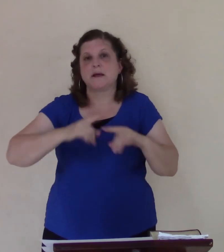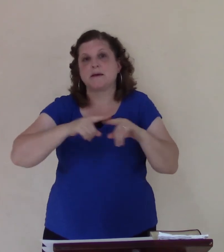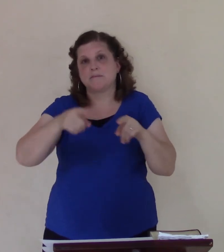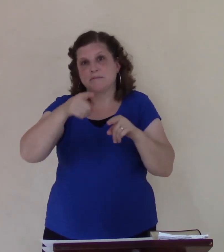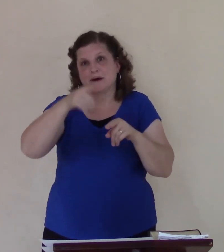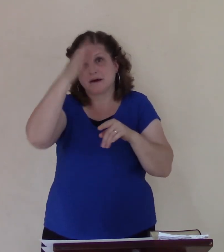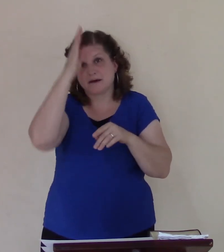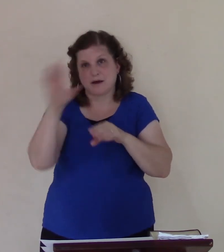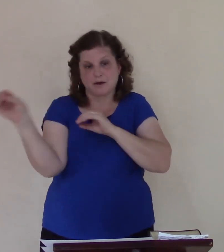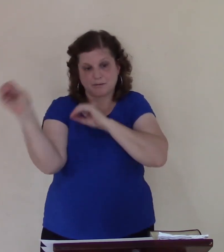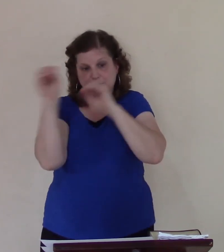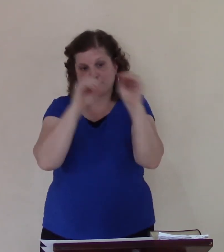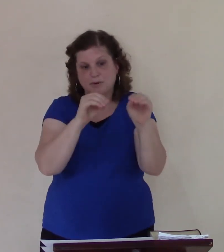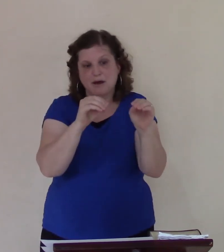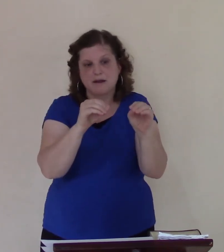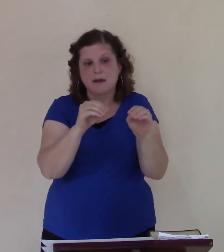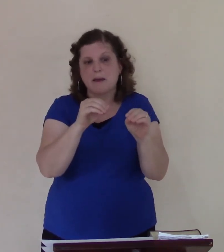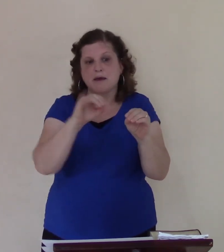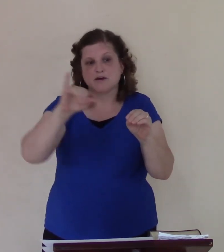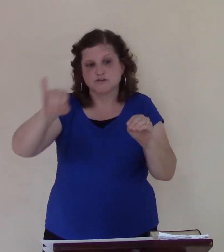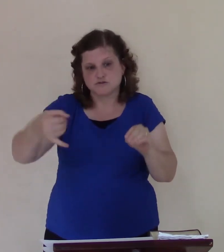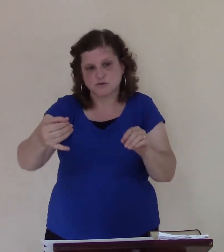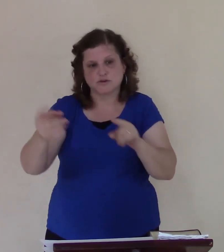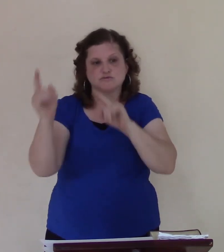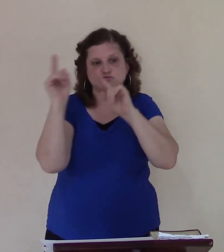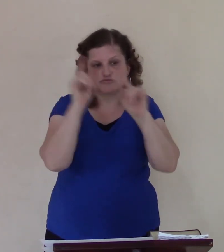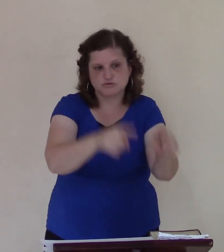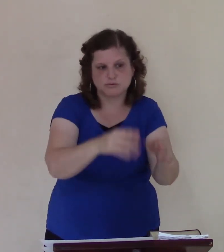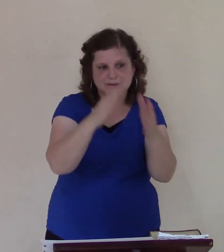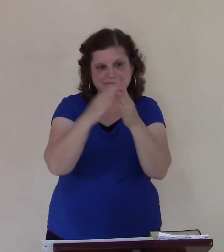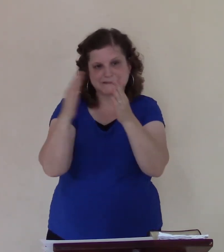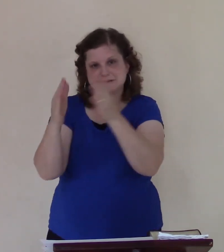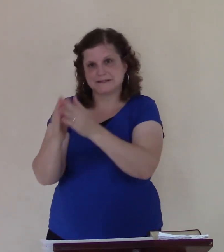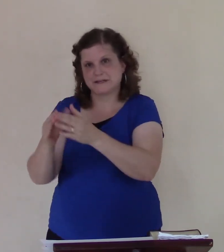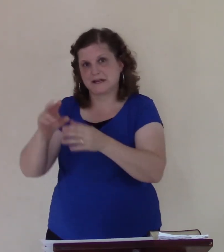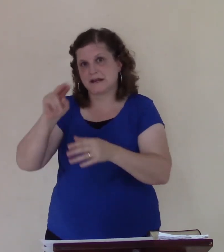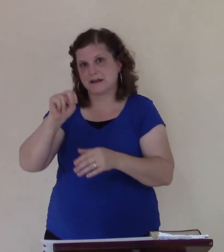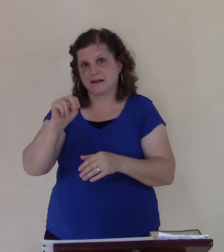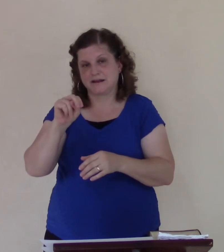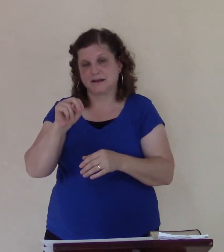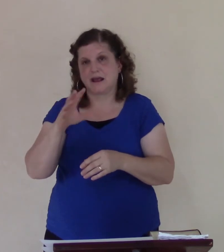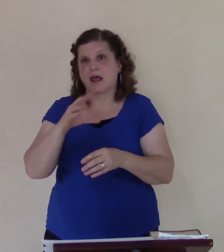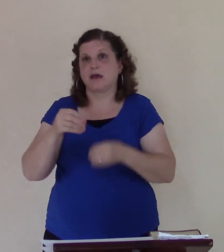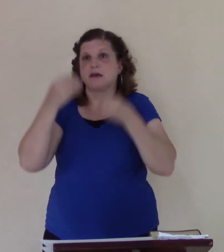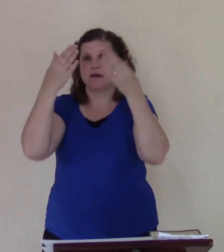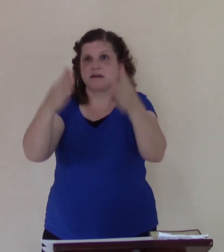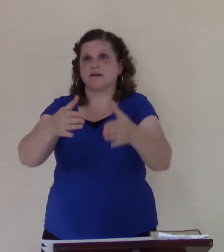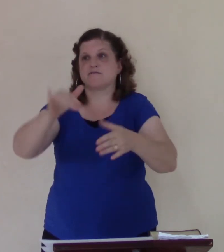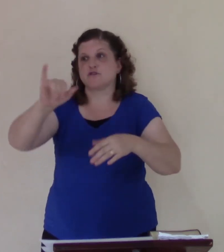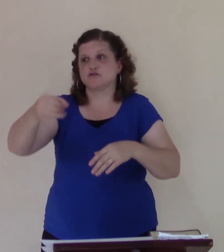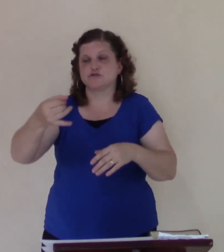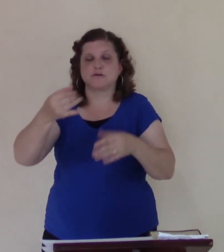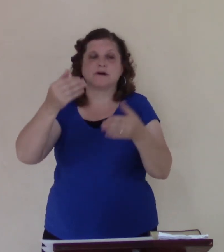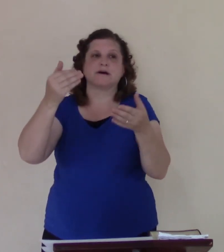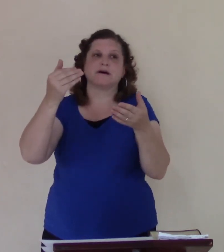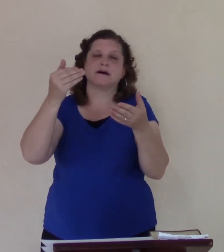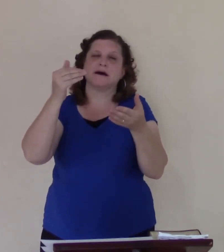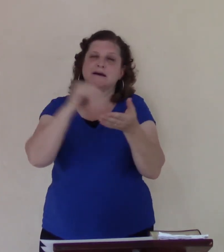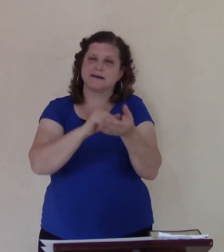he brings him to that place and he gets trouble a second chance now Jonah was smart this time he said I